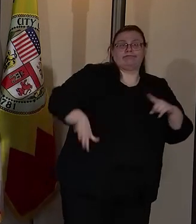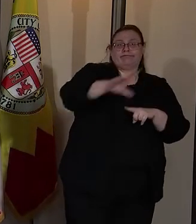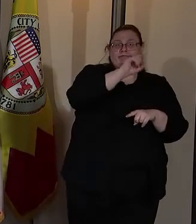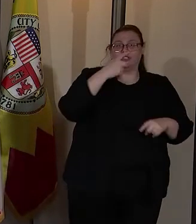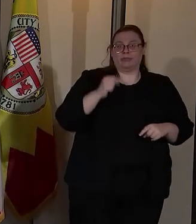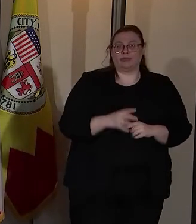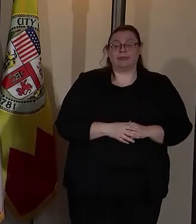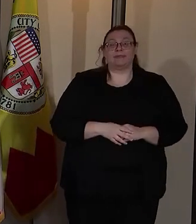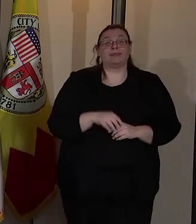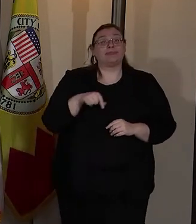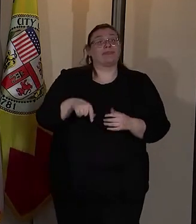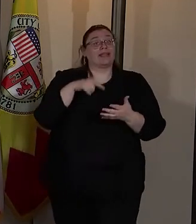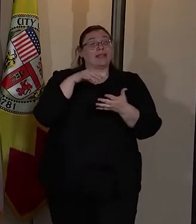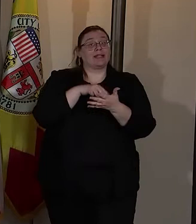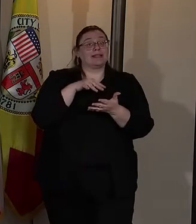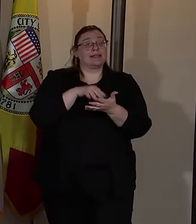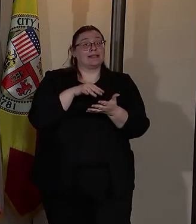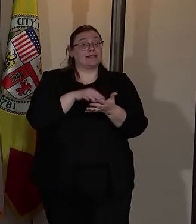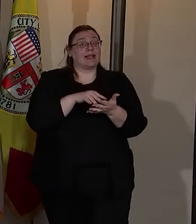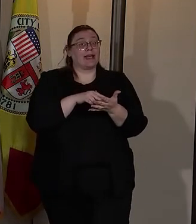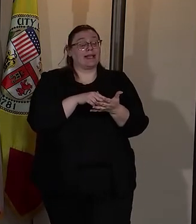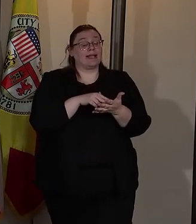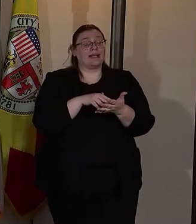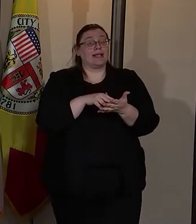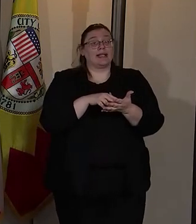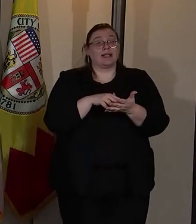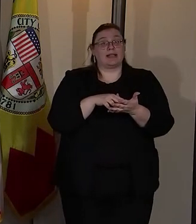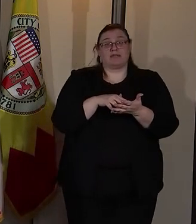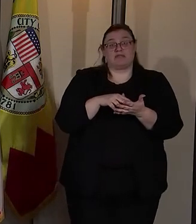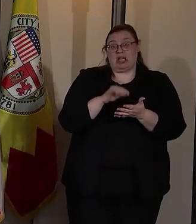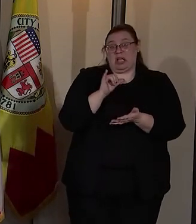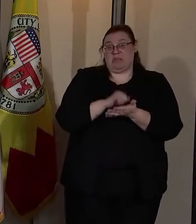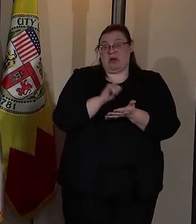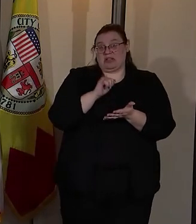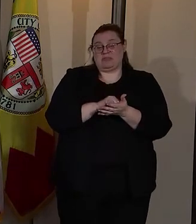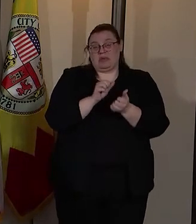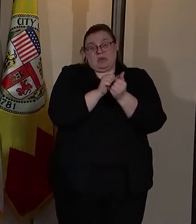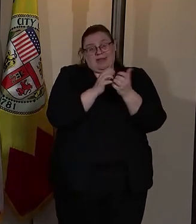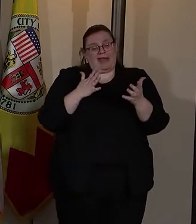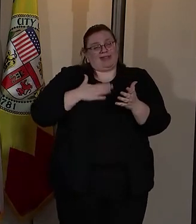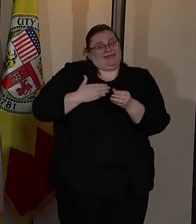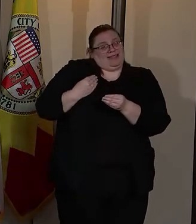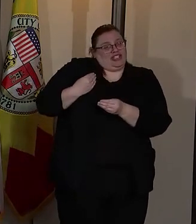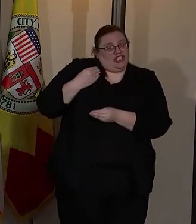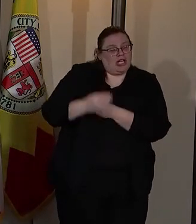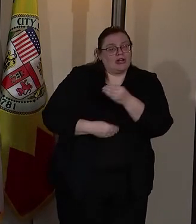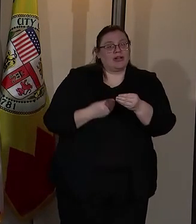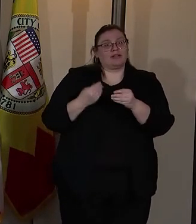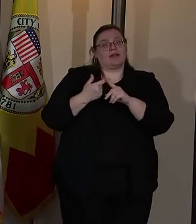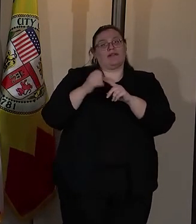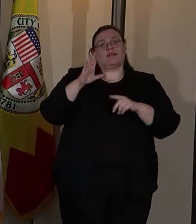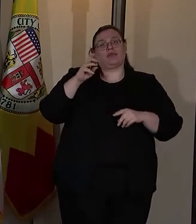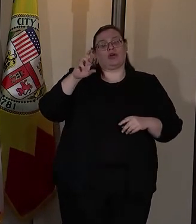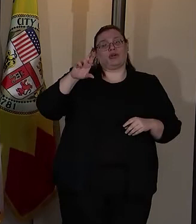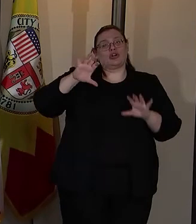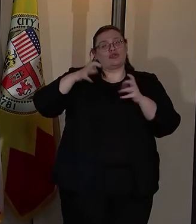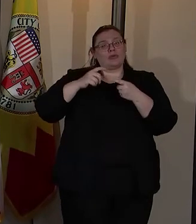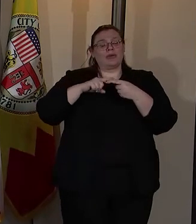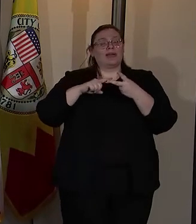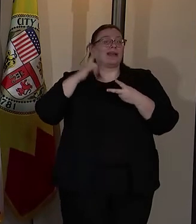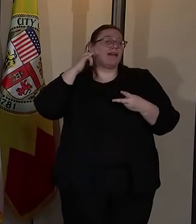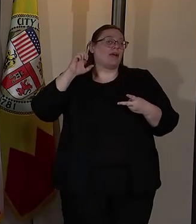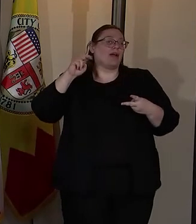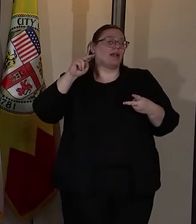Now, this study would not have been available had we not had the generosity of the Balmer Group, the California Endowment,